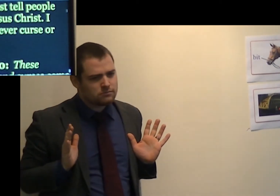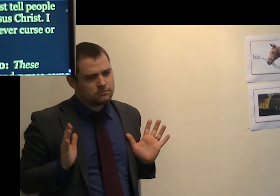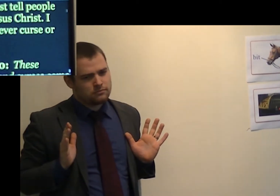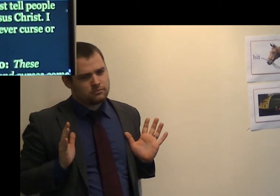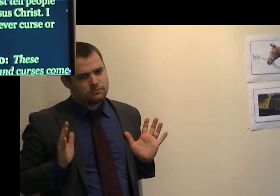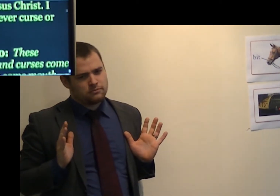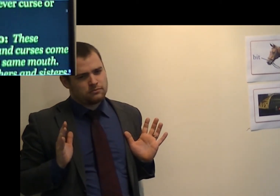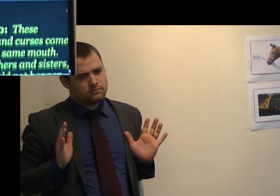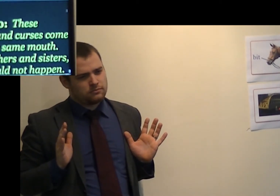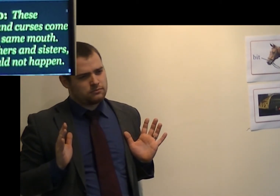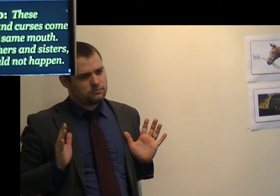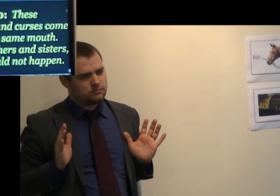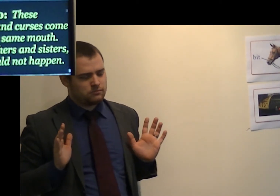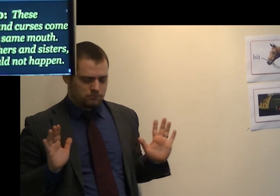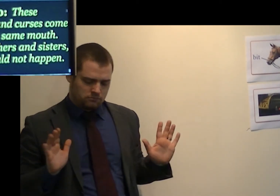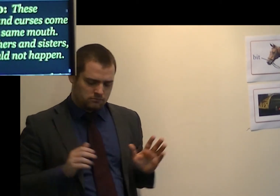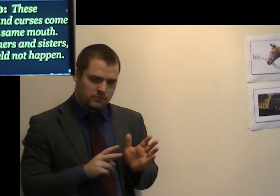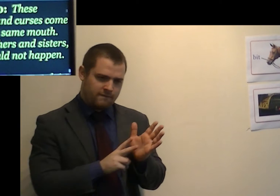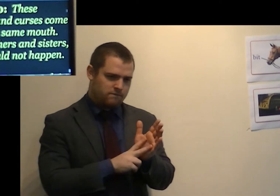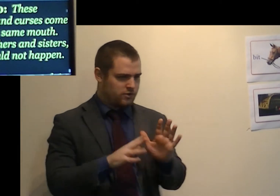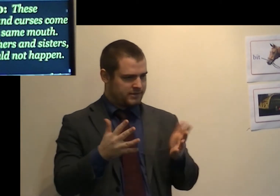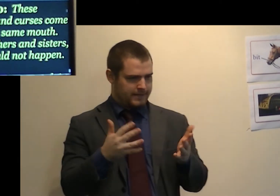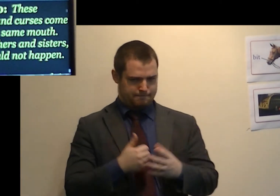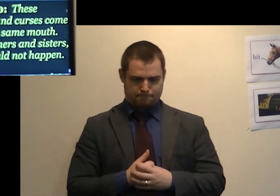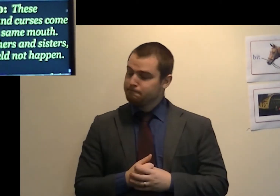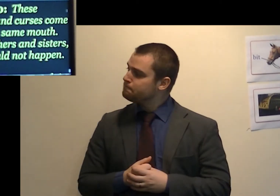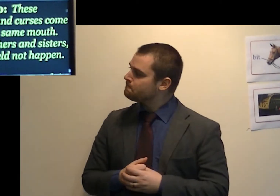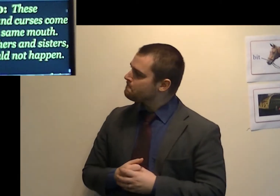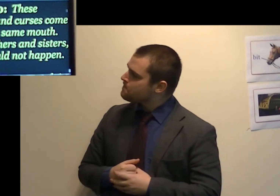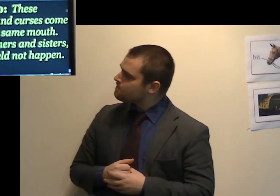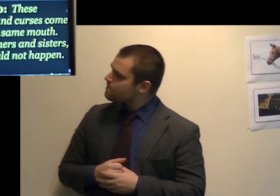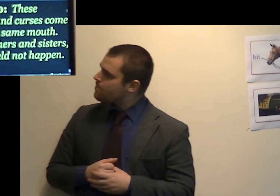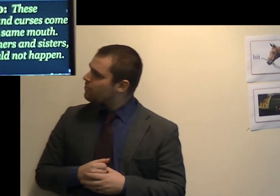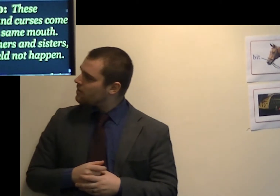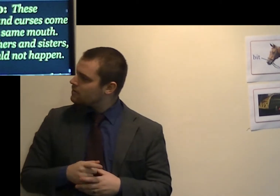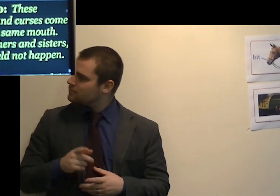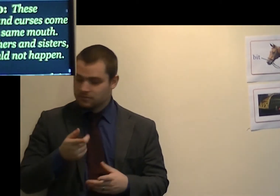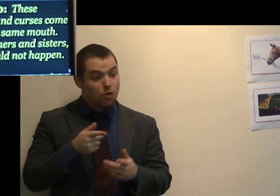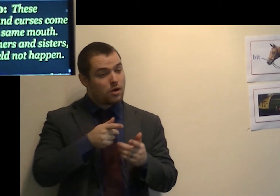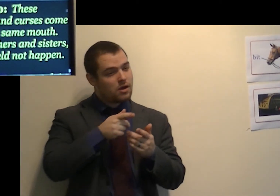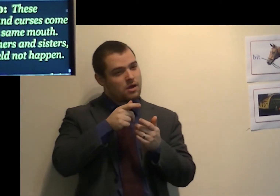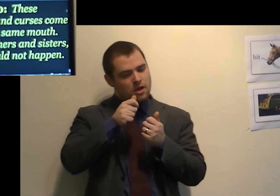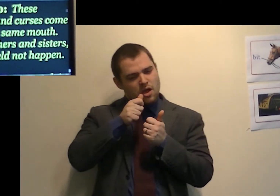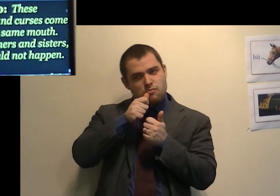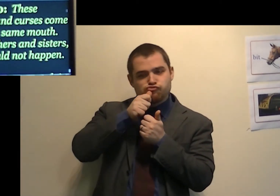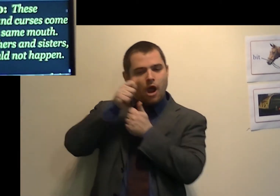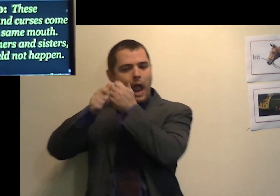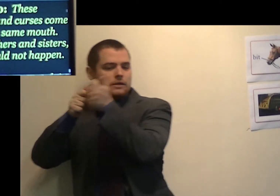Verse 10, quote, These praises and curses come from the same